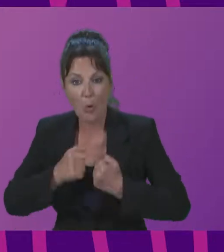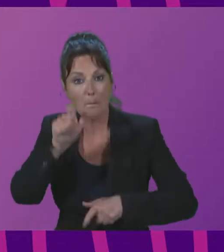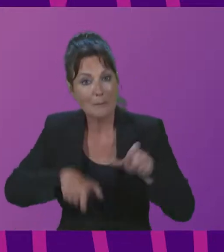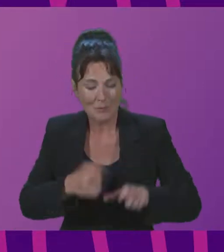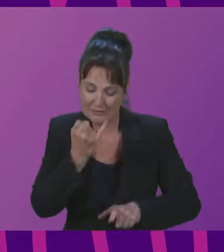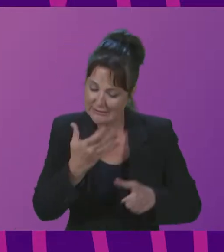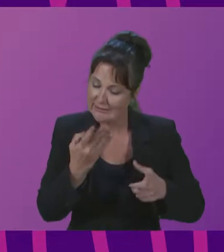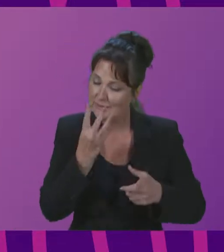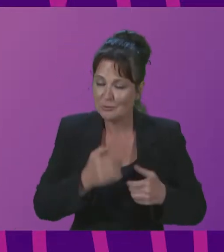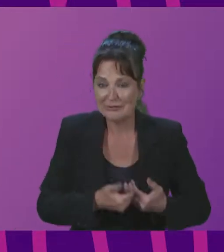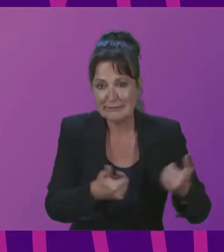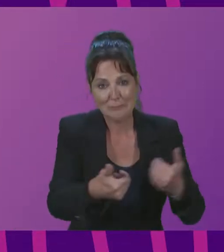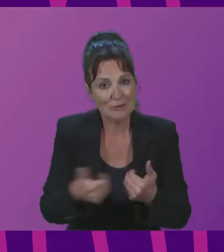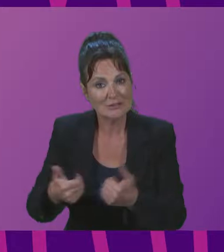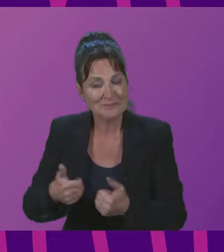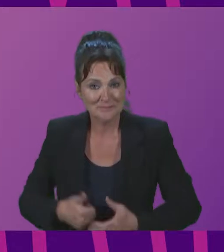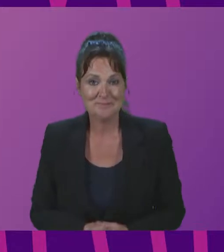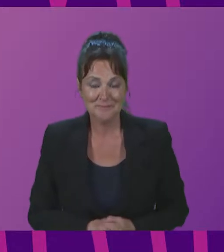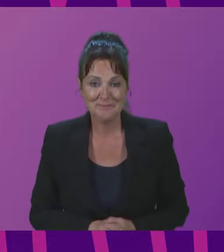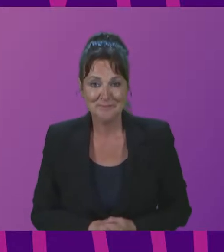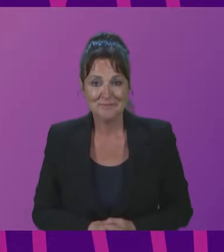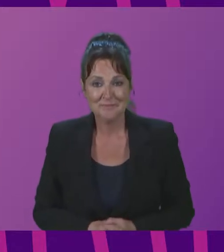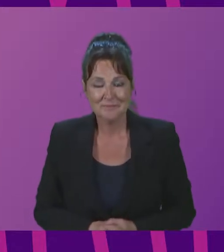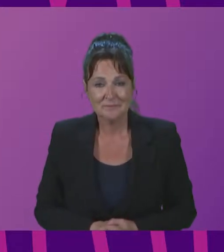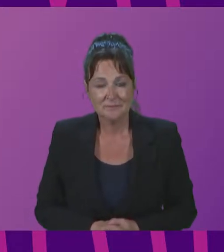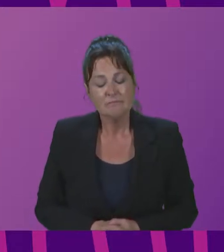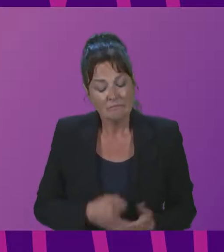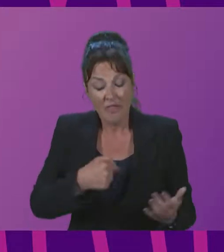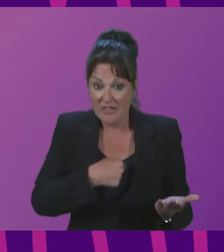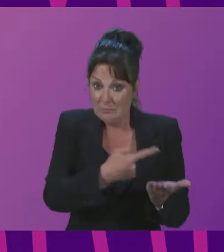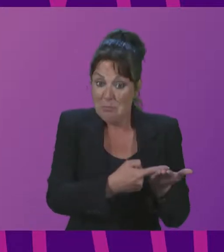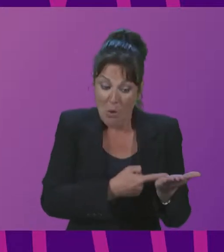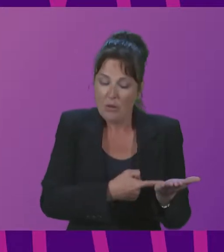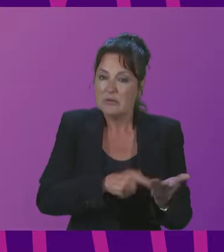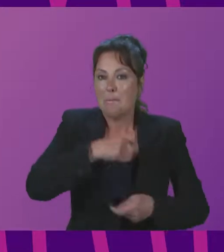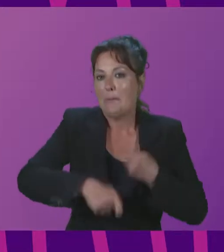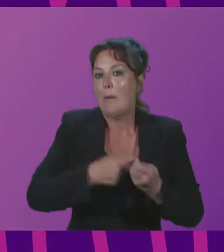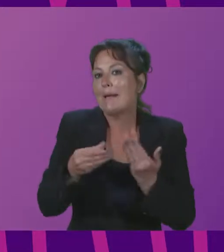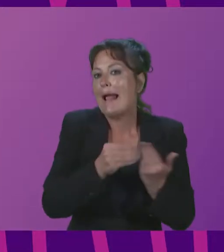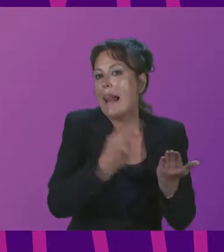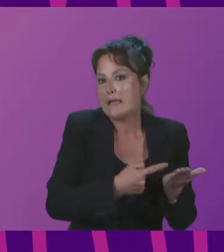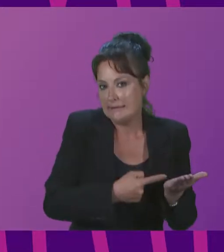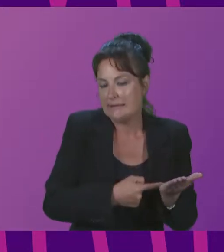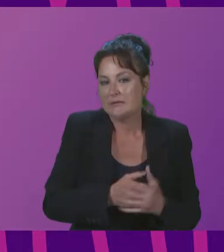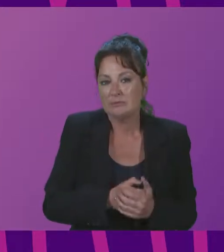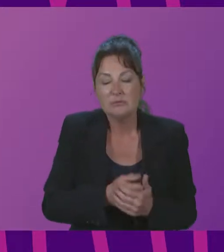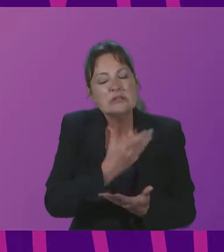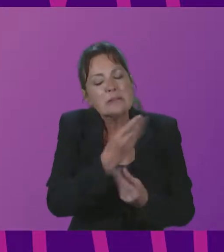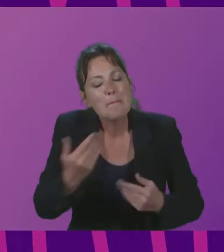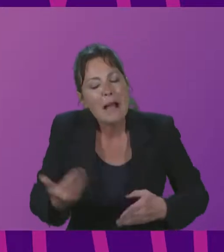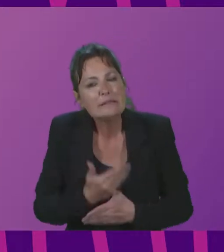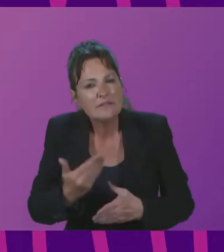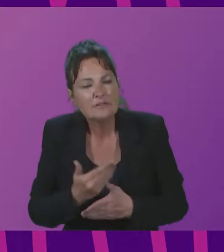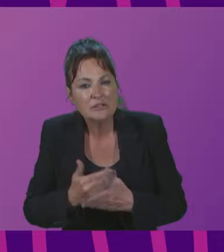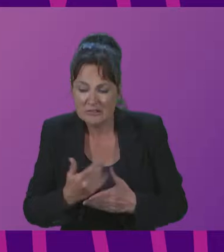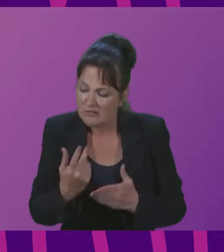And we have taken this policy as a guidance. Some activities, some ongoing and some